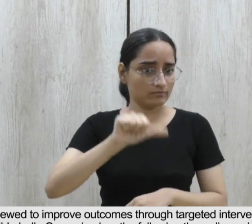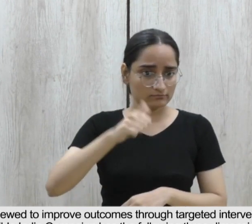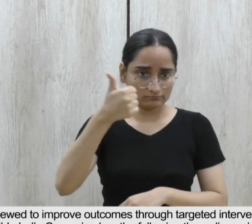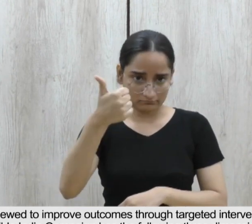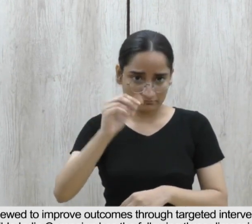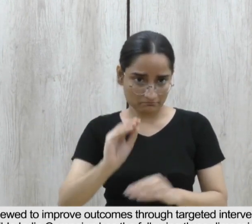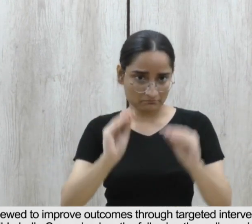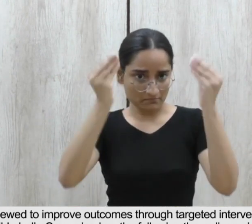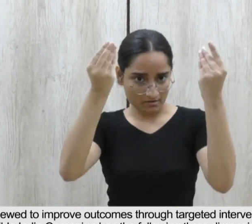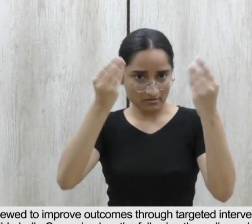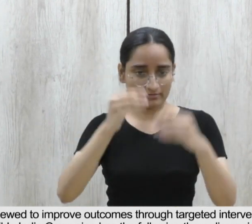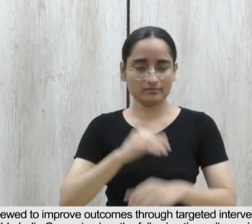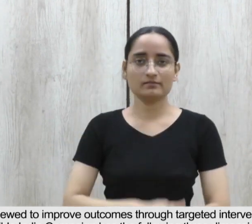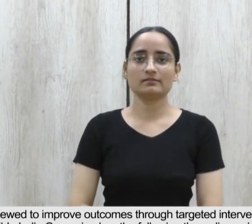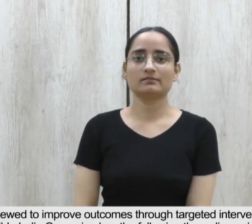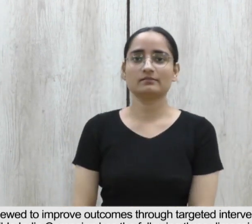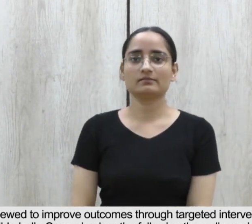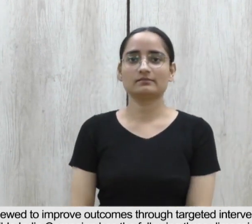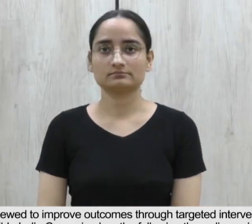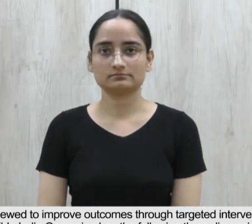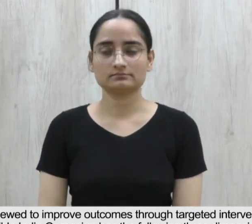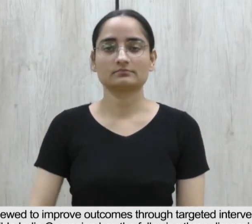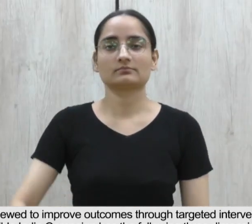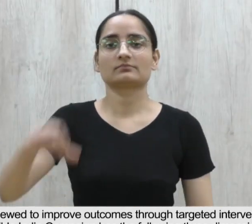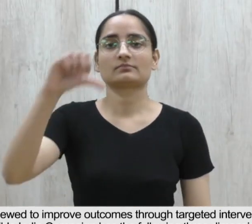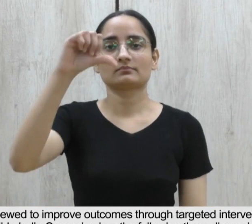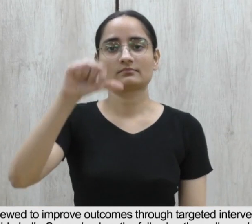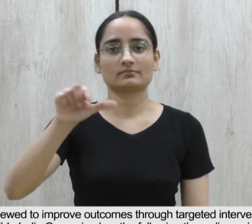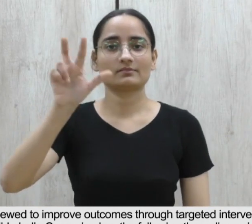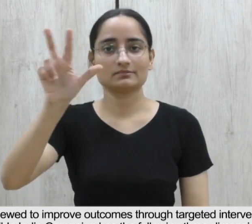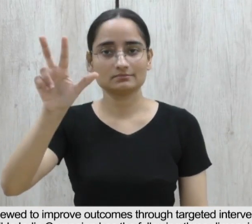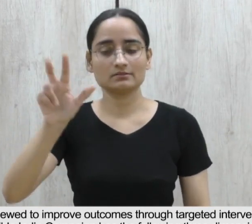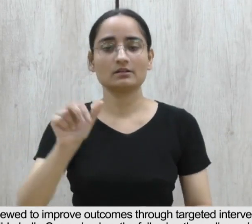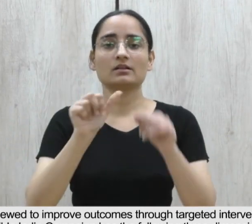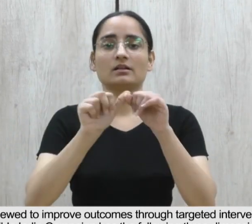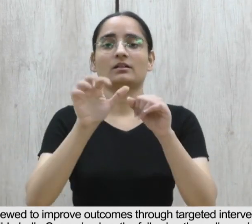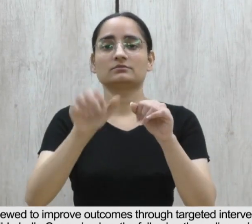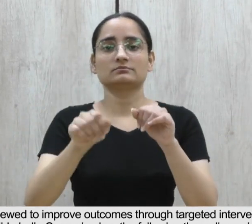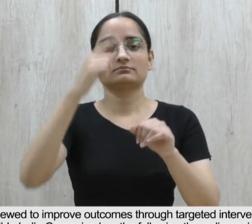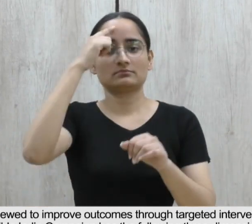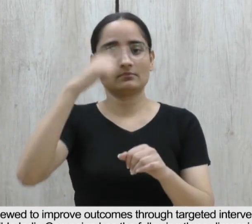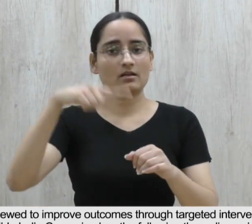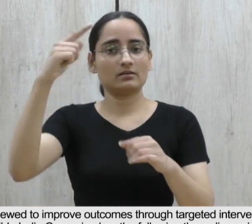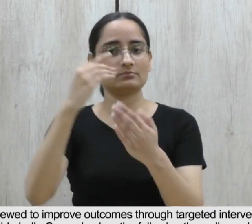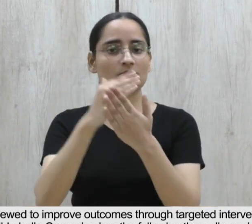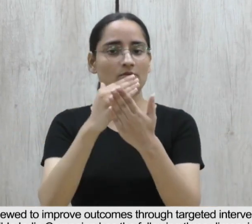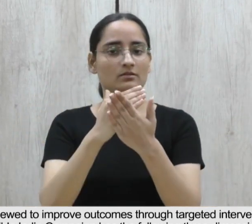targeted interventions. 9.8. The Accessible India campaign